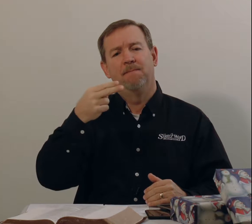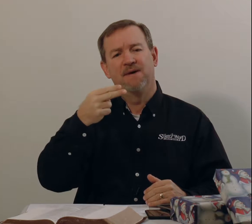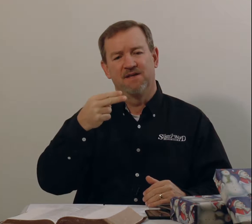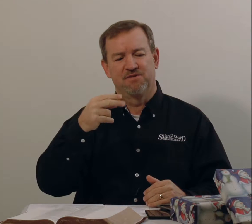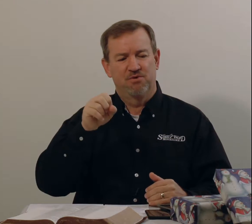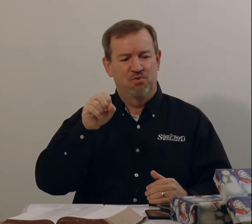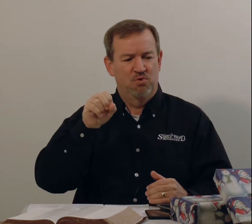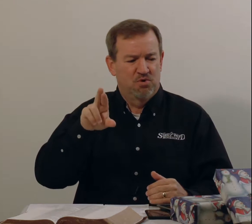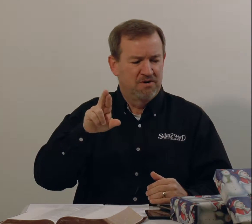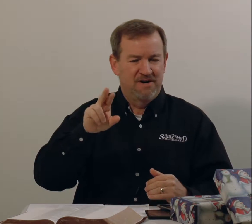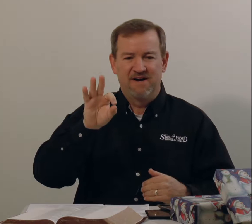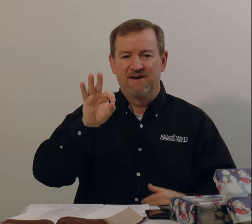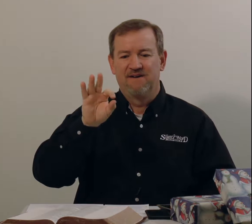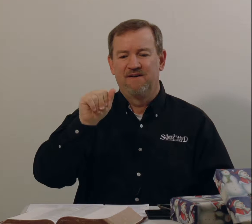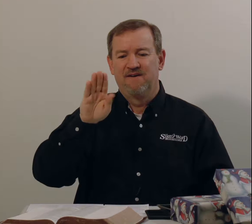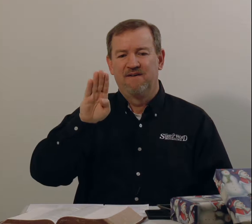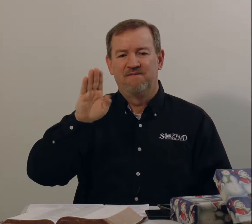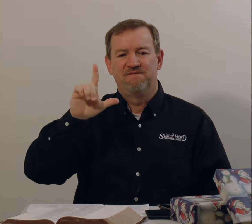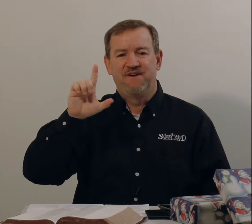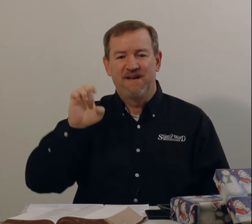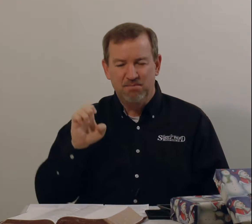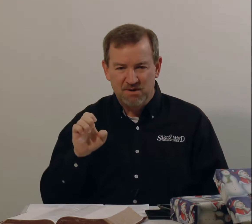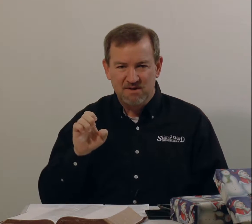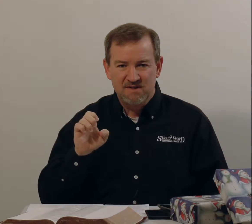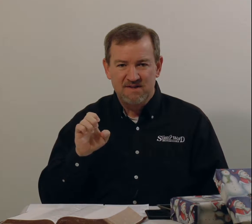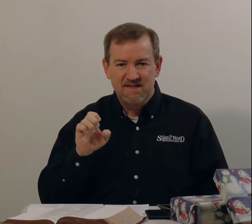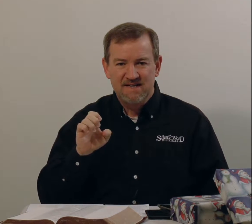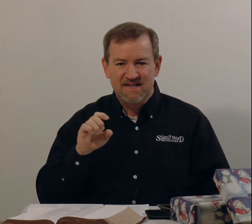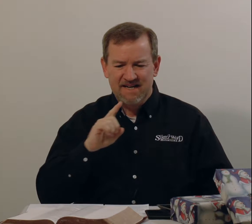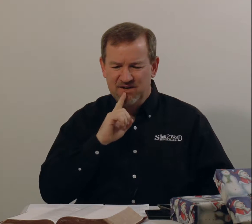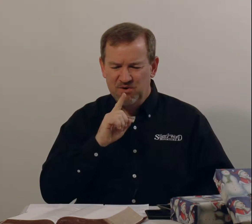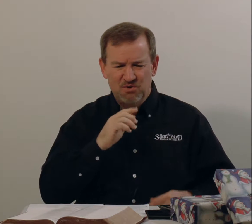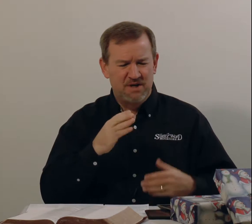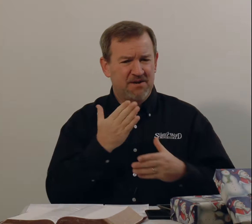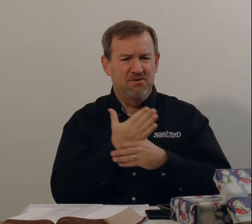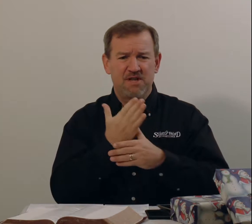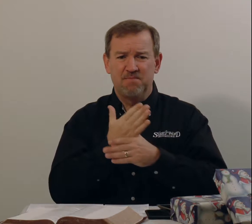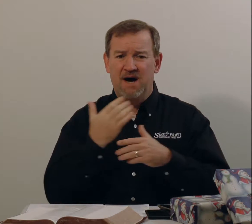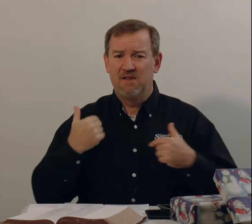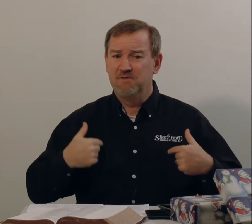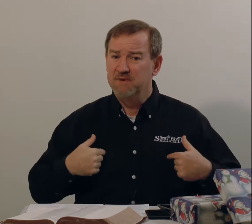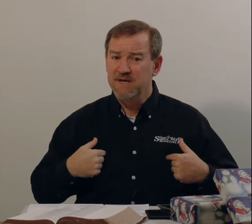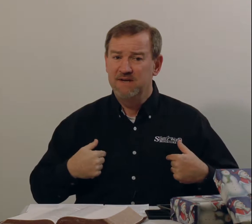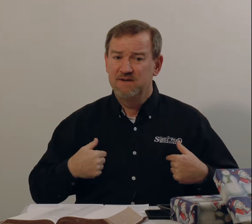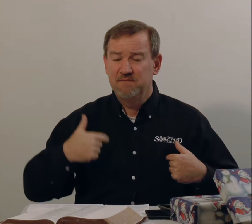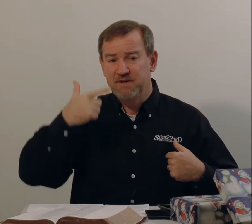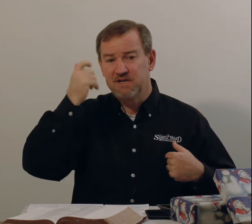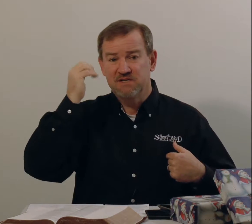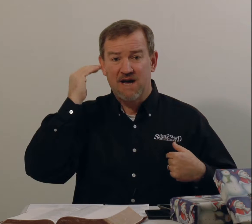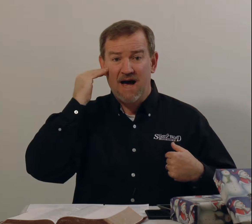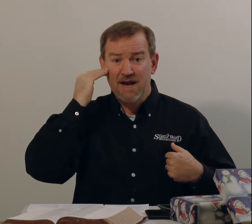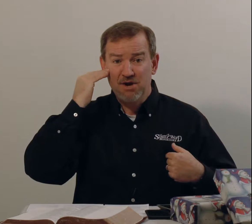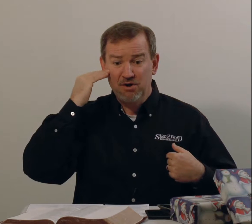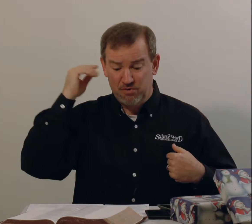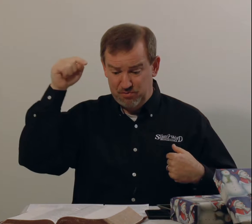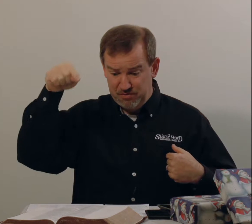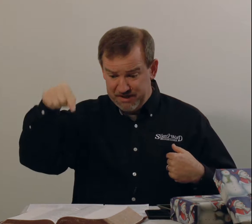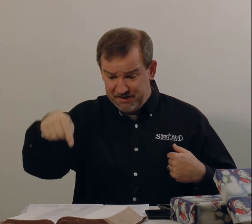myth or a fable. And oh, it really bothered me because I know that